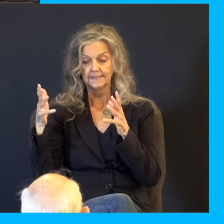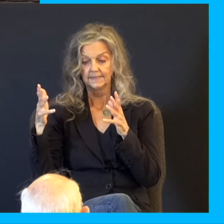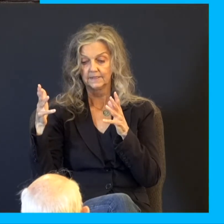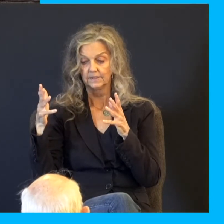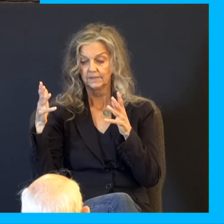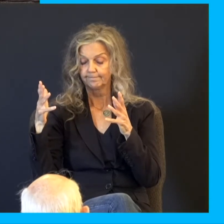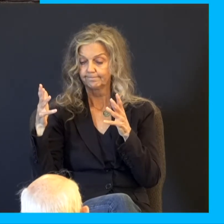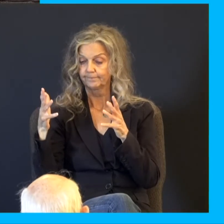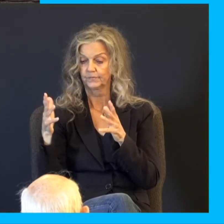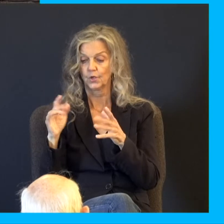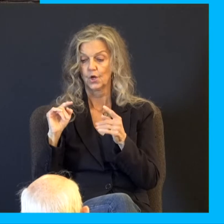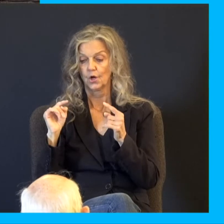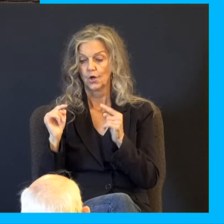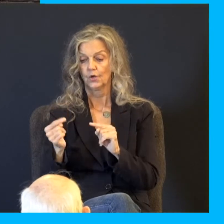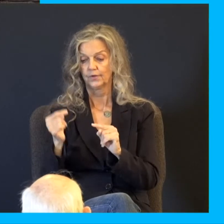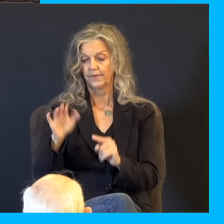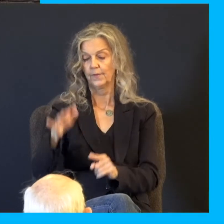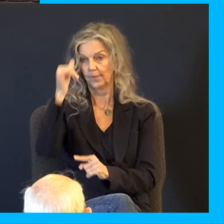Have they changed? Yes.